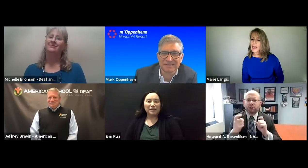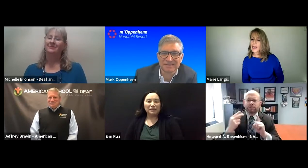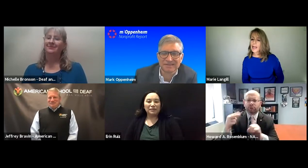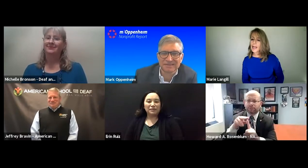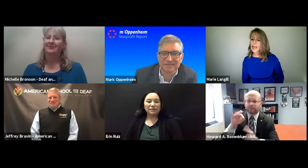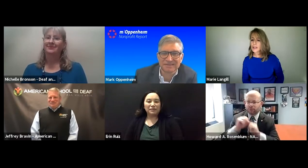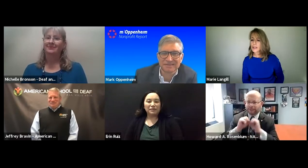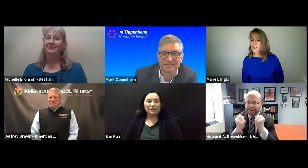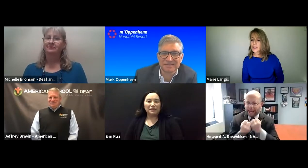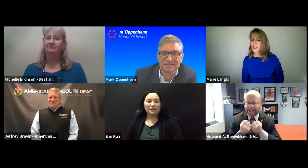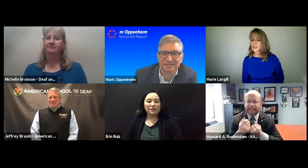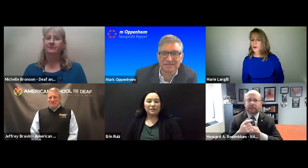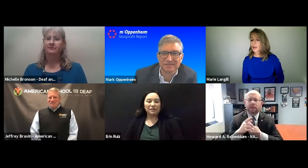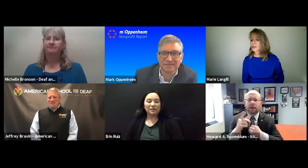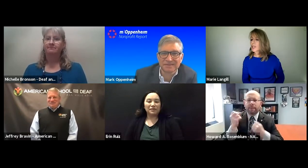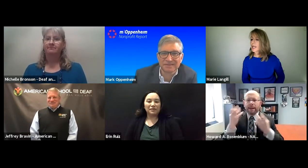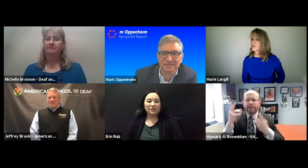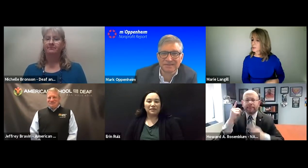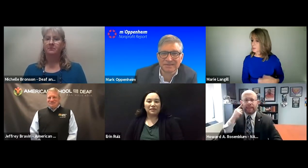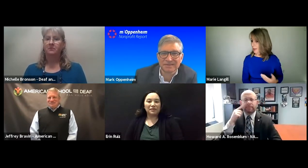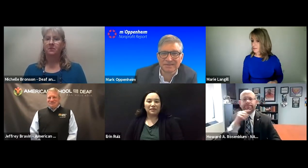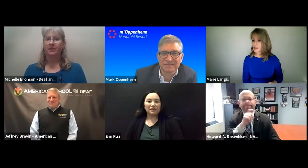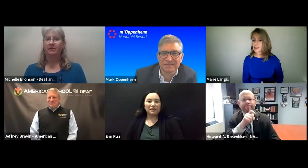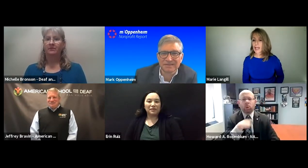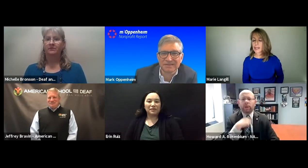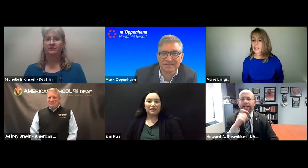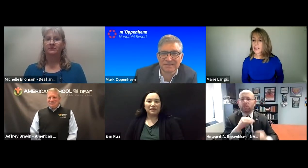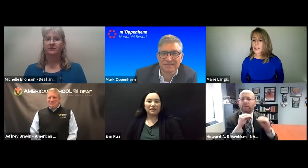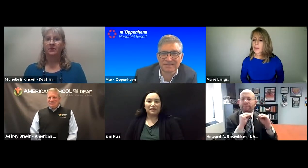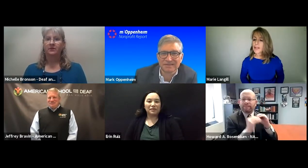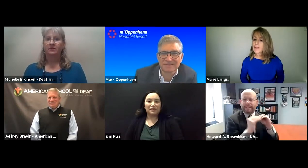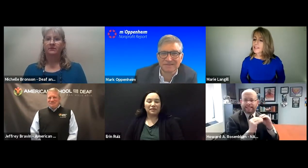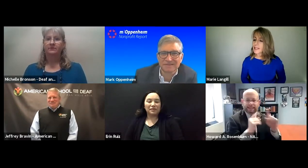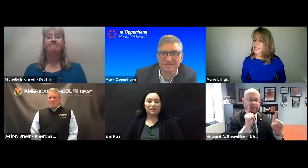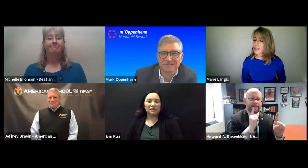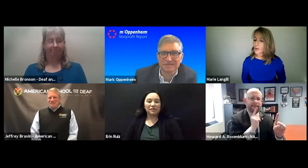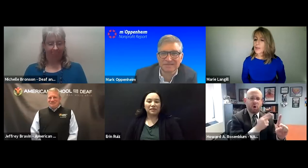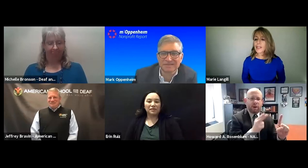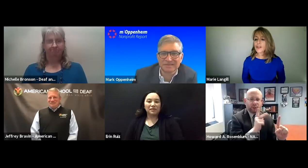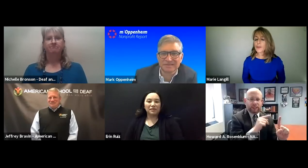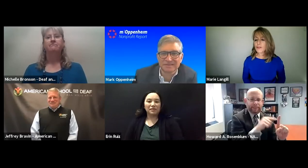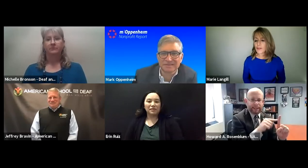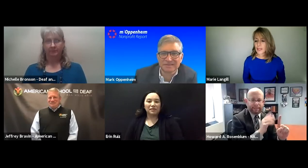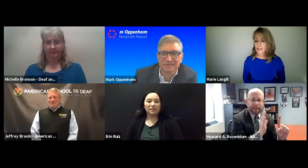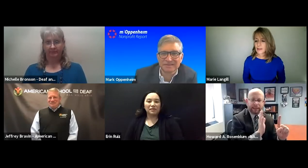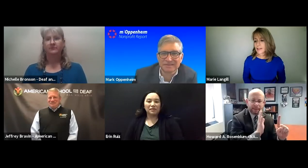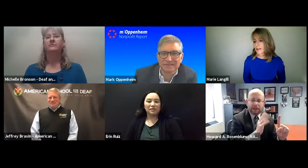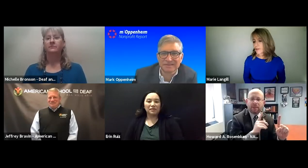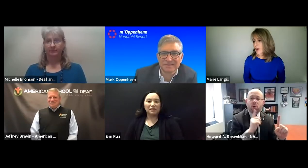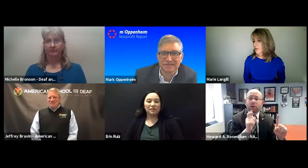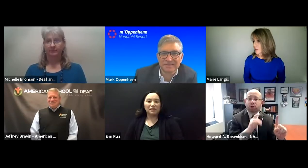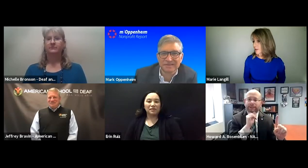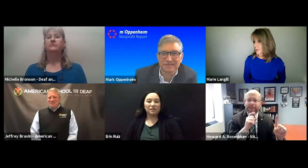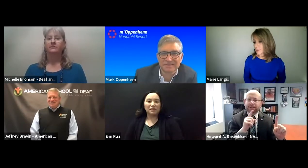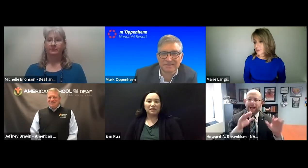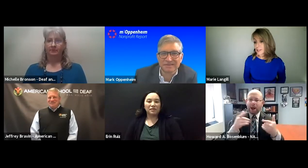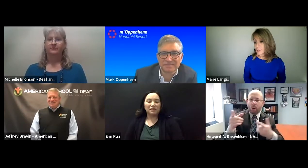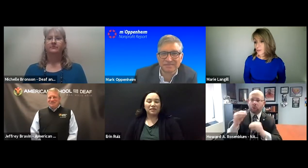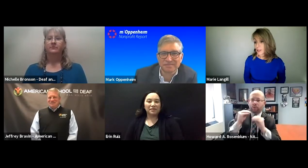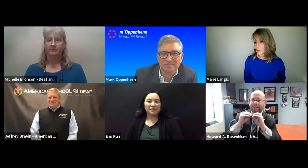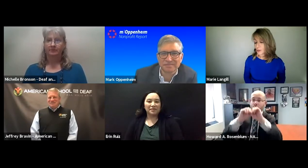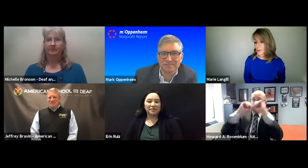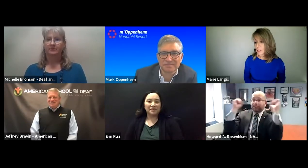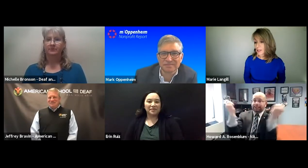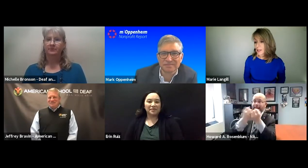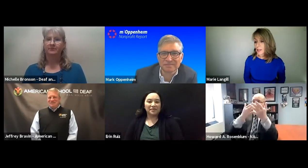Really, I think it's more about a change of perspective in society. Many just thinks that we need to be fixed, that a deaf or hard of hearing person